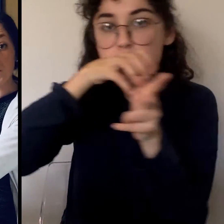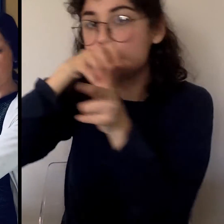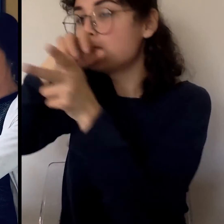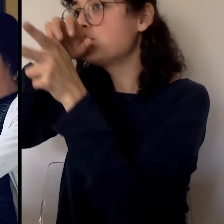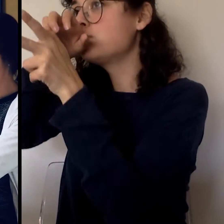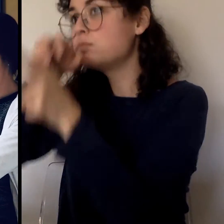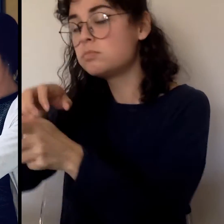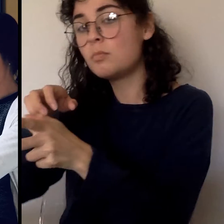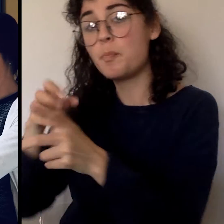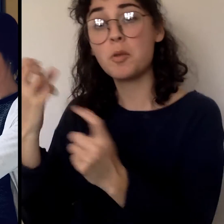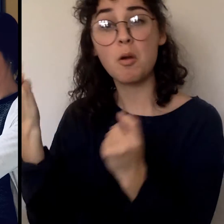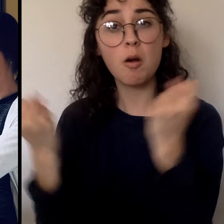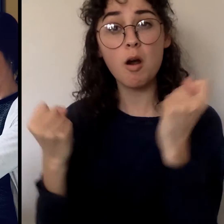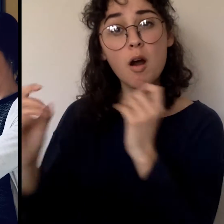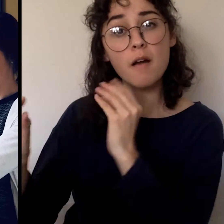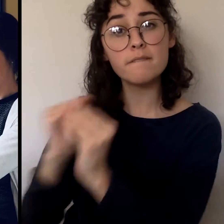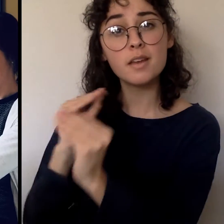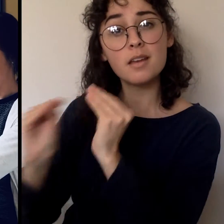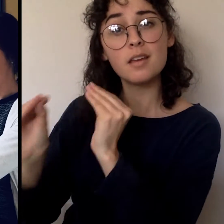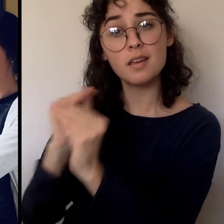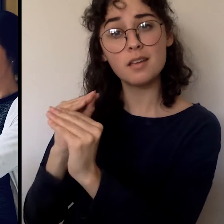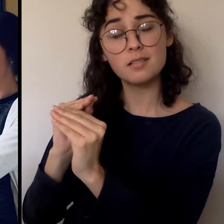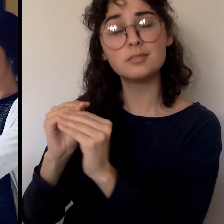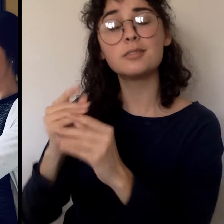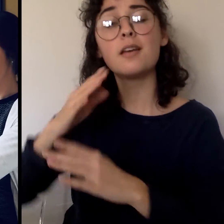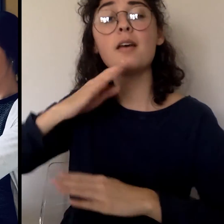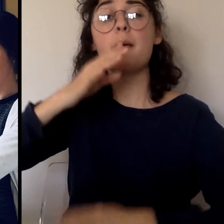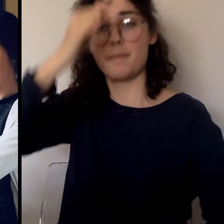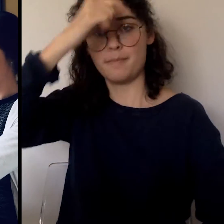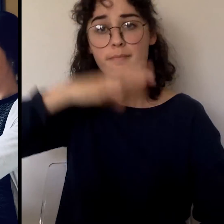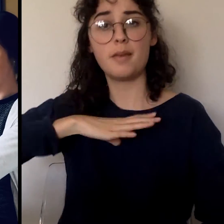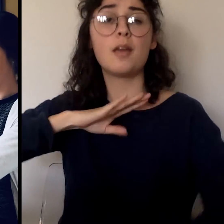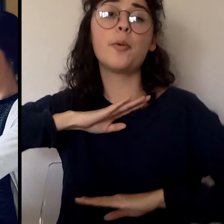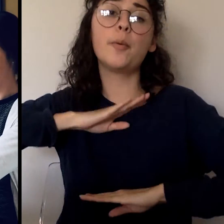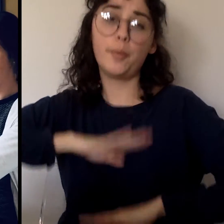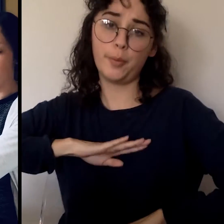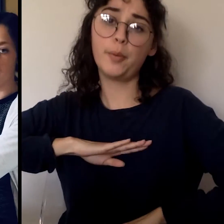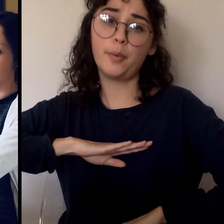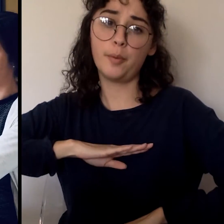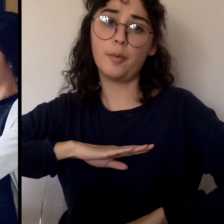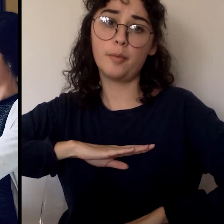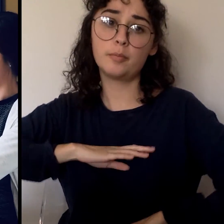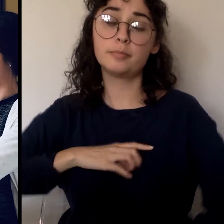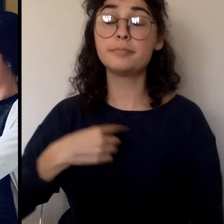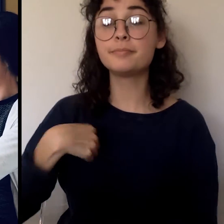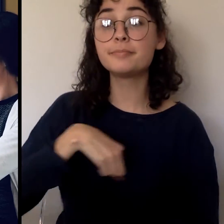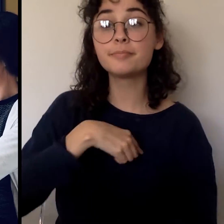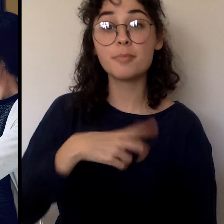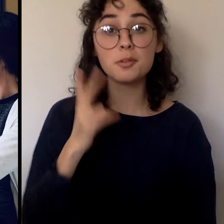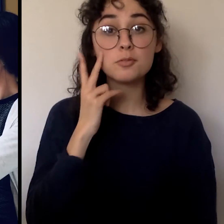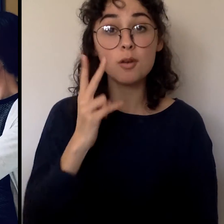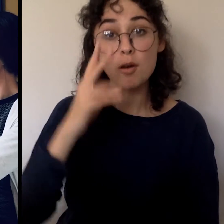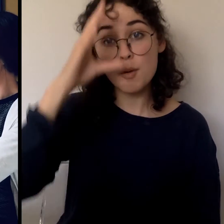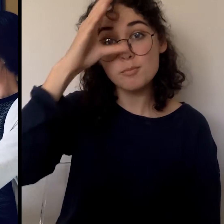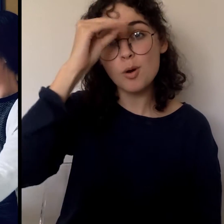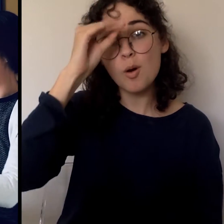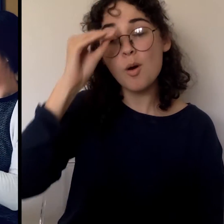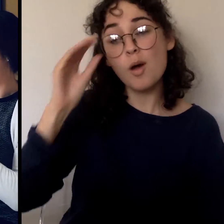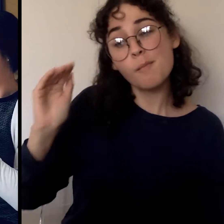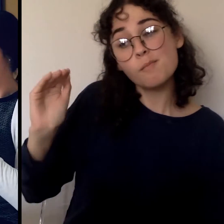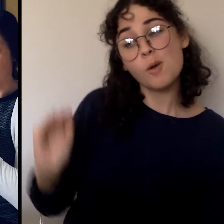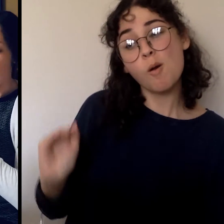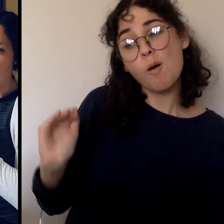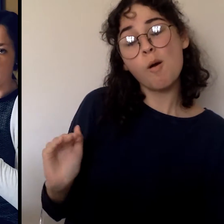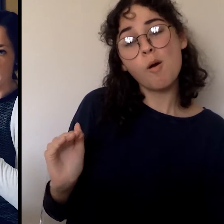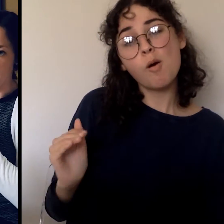We saw a small paper boy. He was so small that he couldn't throw the newspapers to the doorsteps. Clifford gave him a